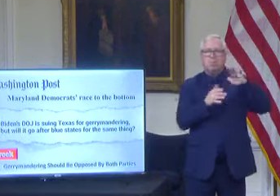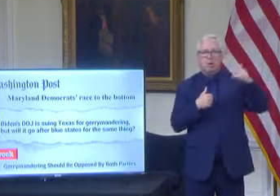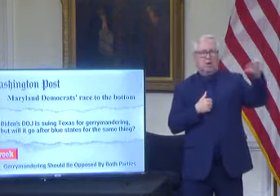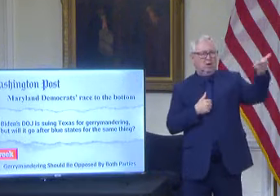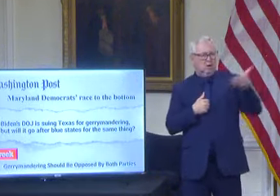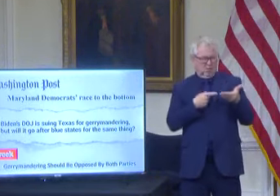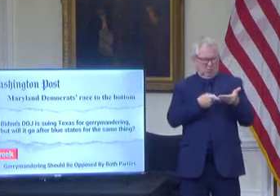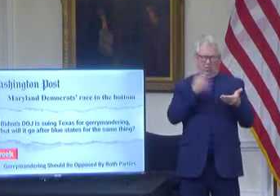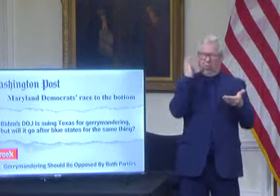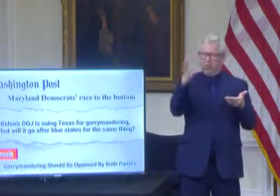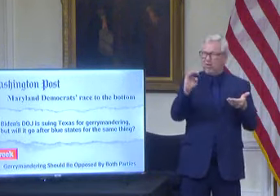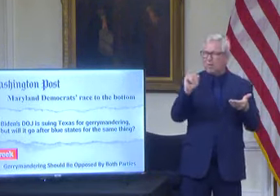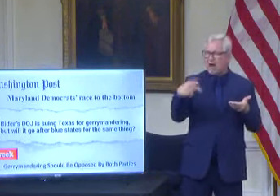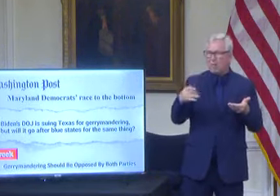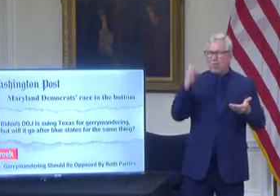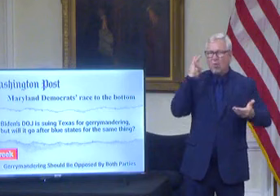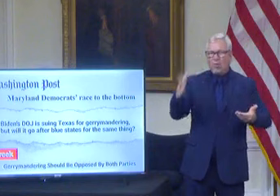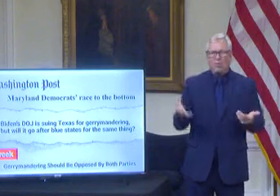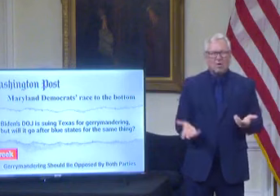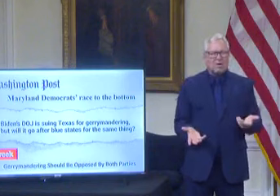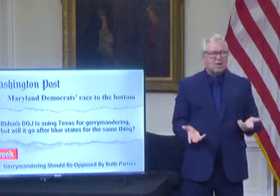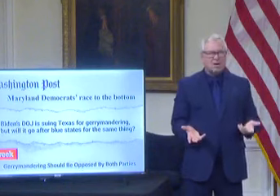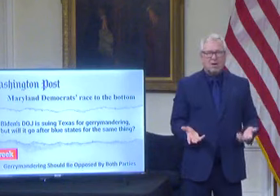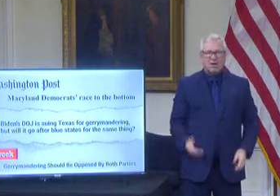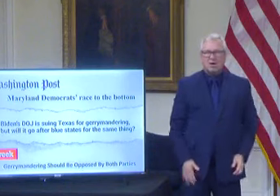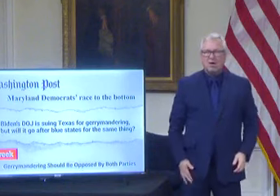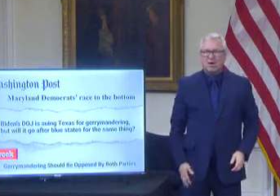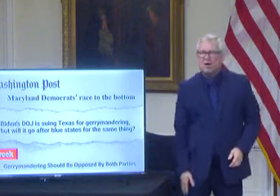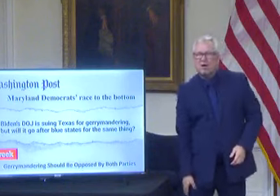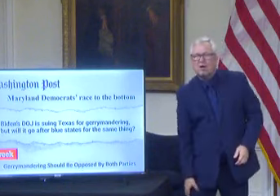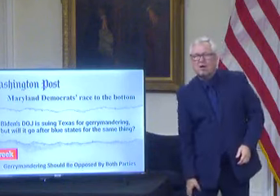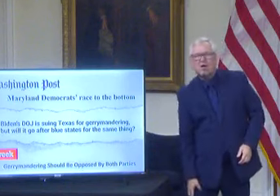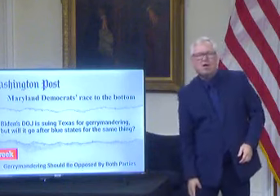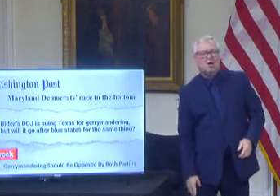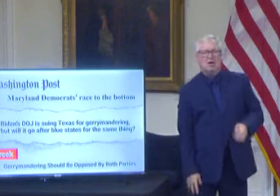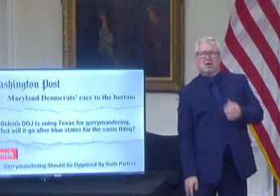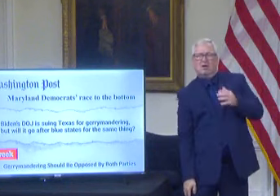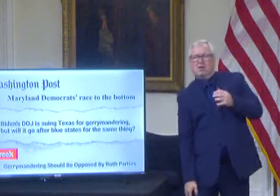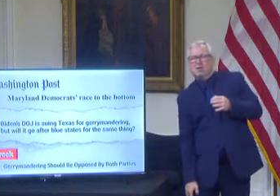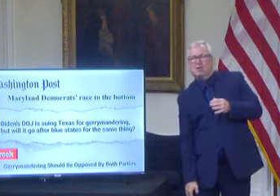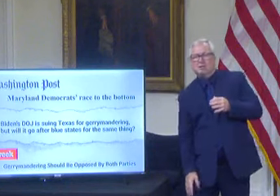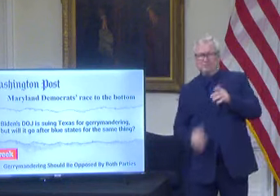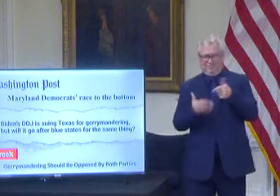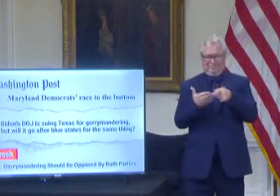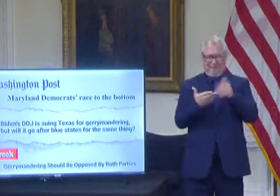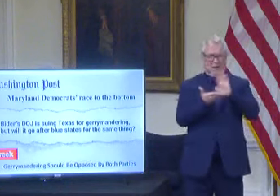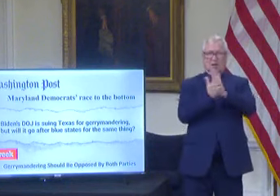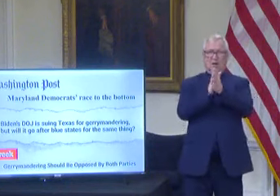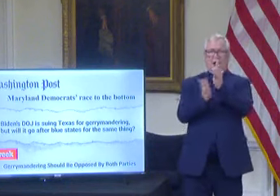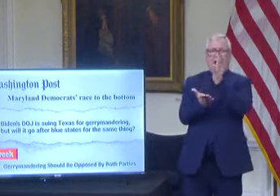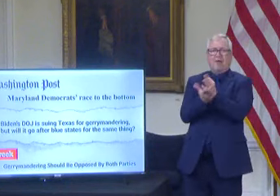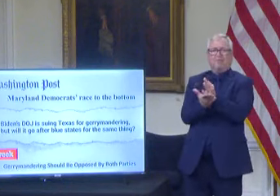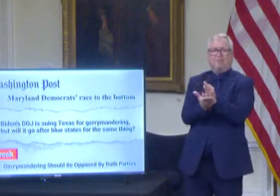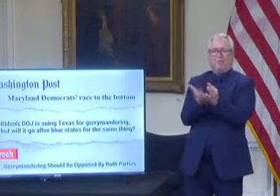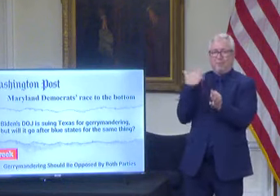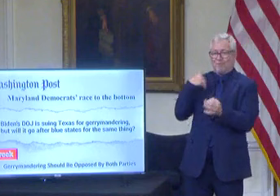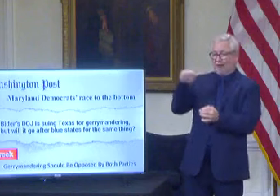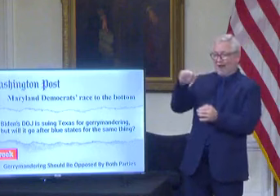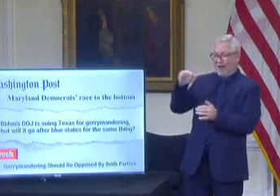have been universally panned and have received a flunking F grade by the Princeton project.